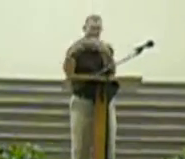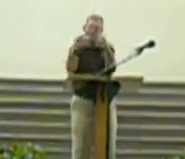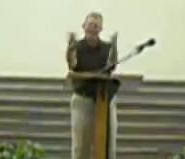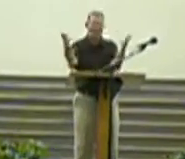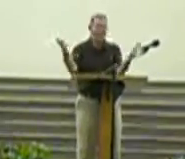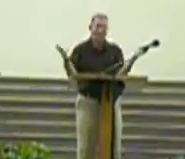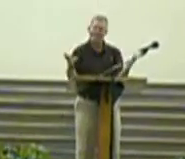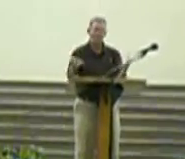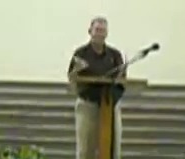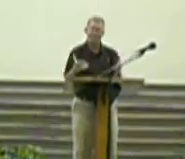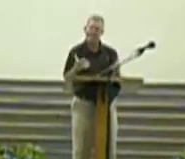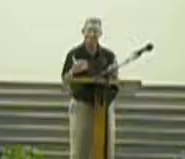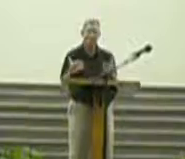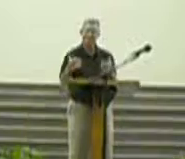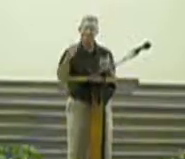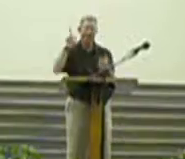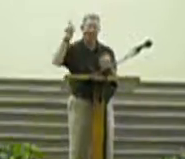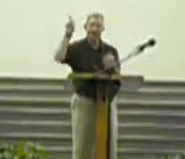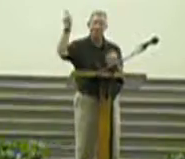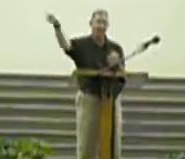Congress and different things.